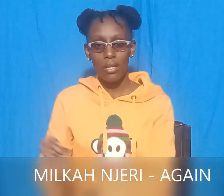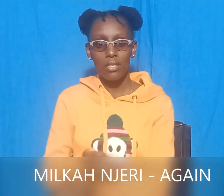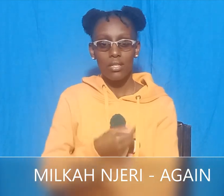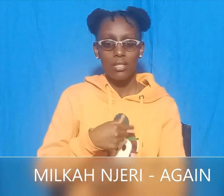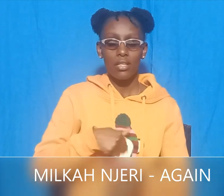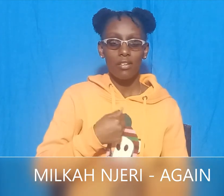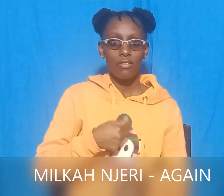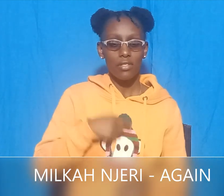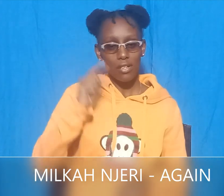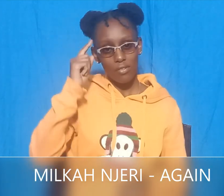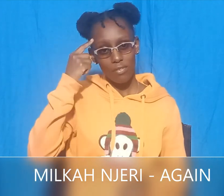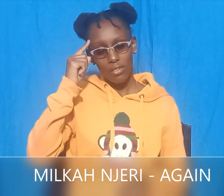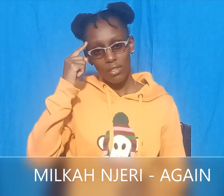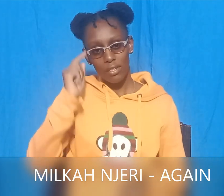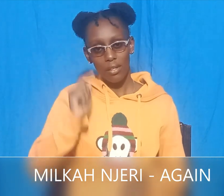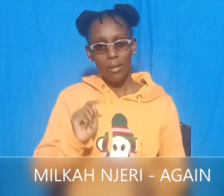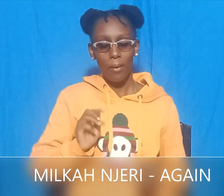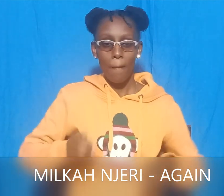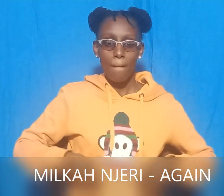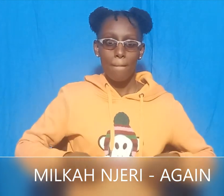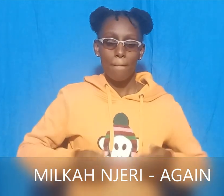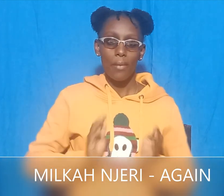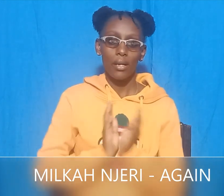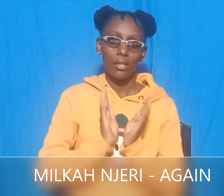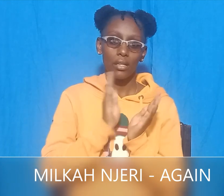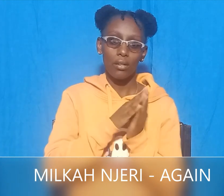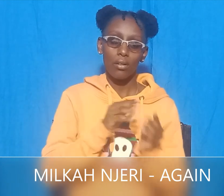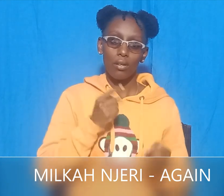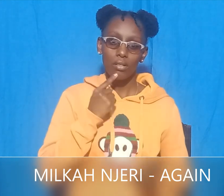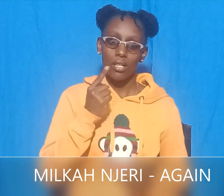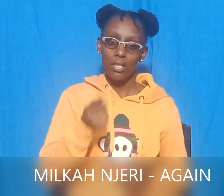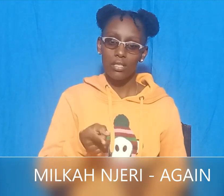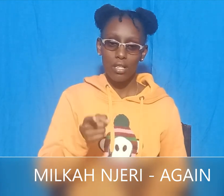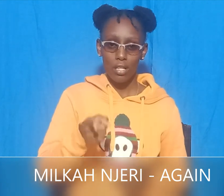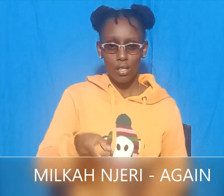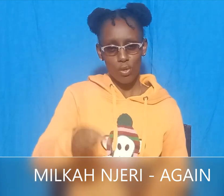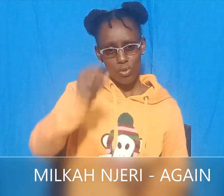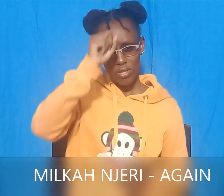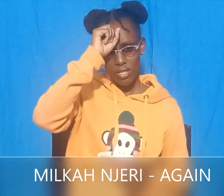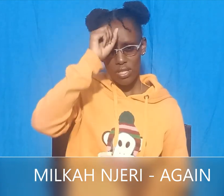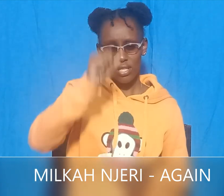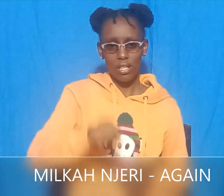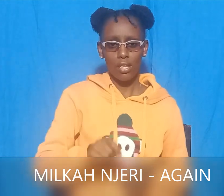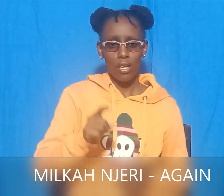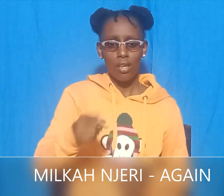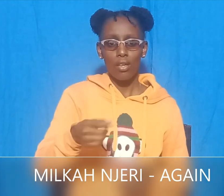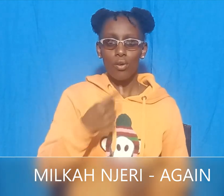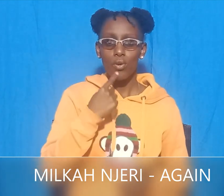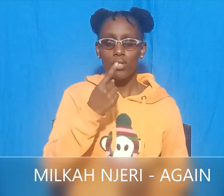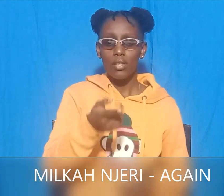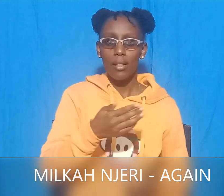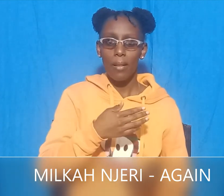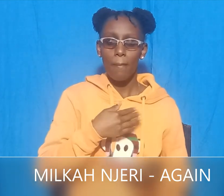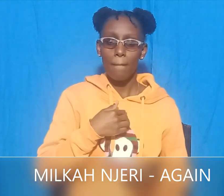Then he said, How silly are you? Why didn't you tell me that before?